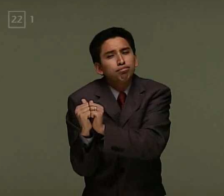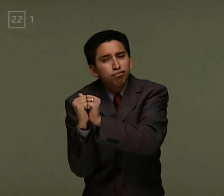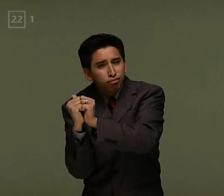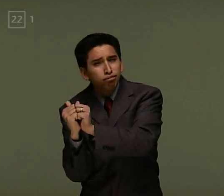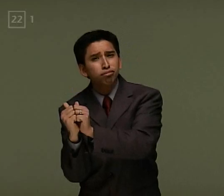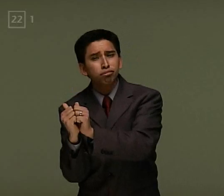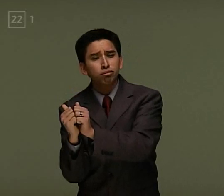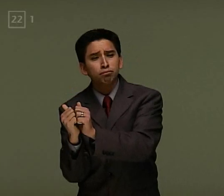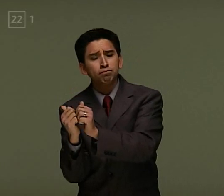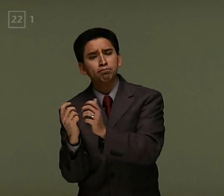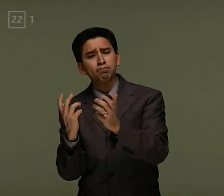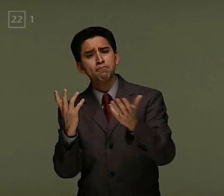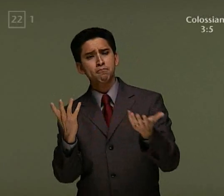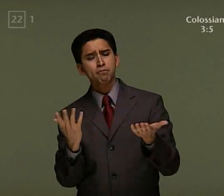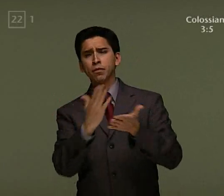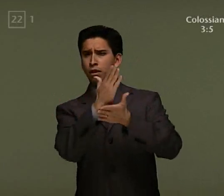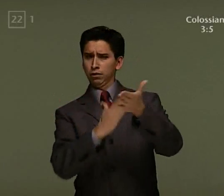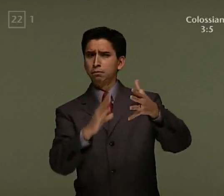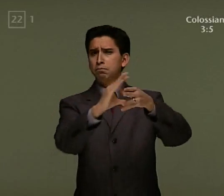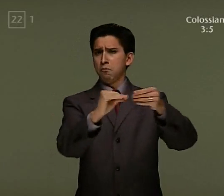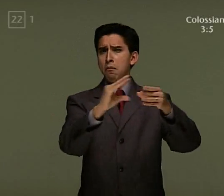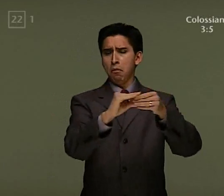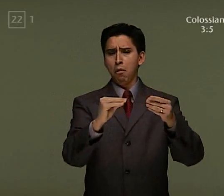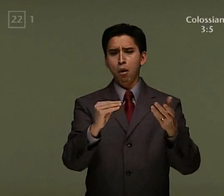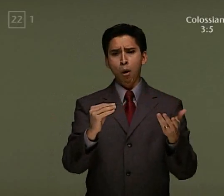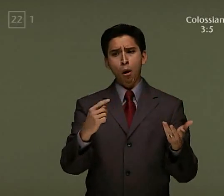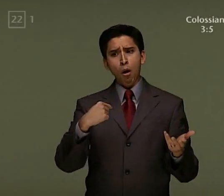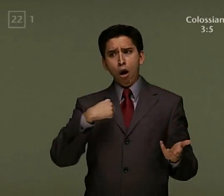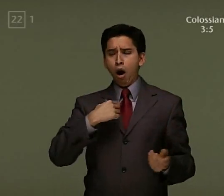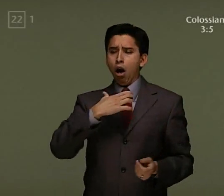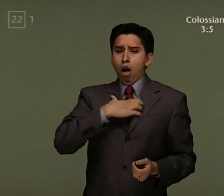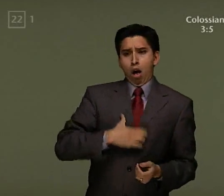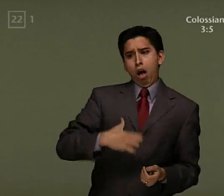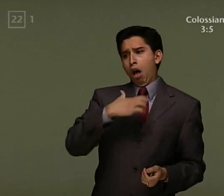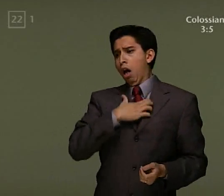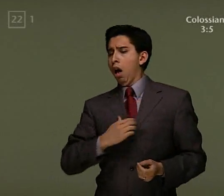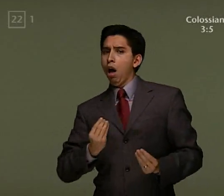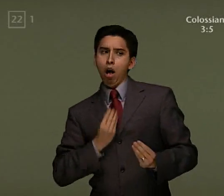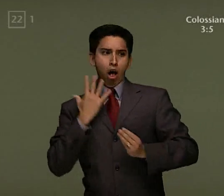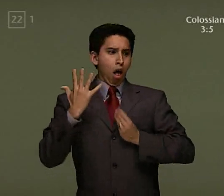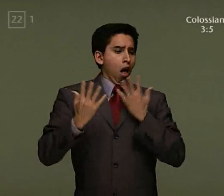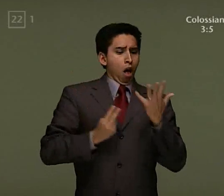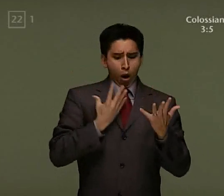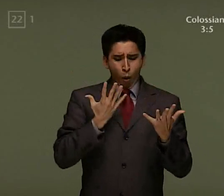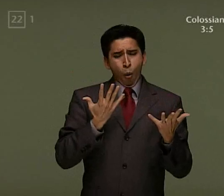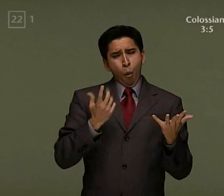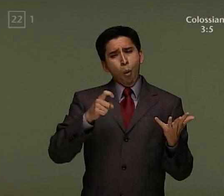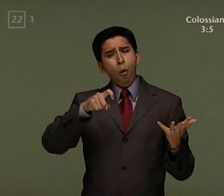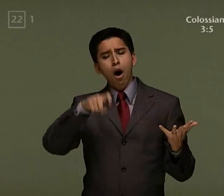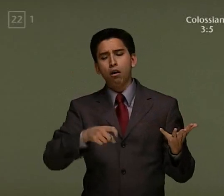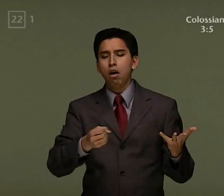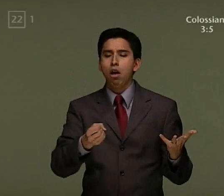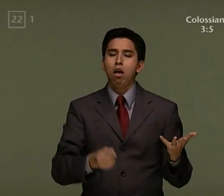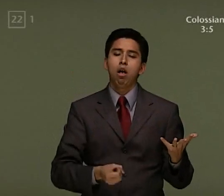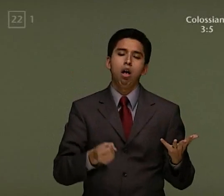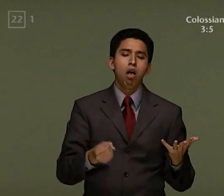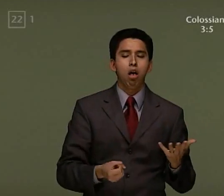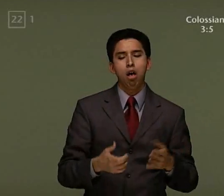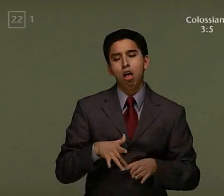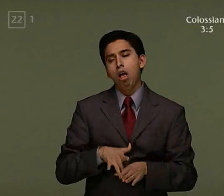I take my shirt off and the girls go insane. Go insane. diamond rings. Two big ass chains. Each